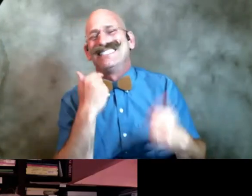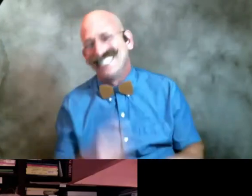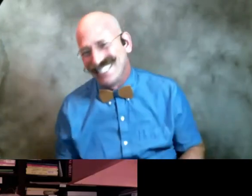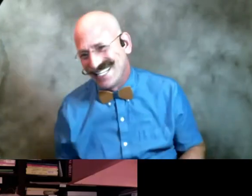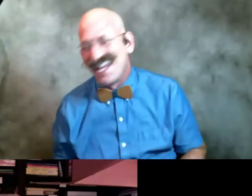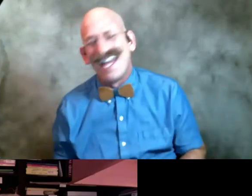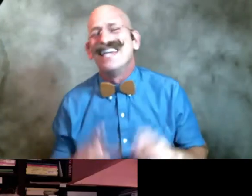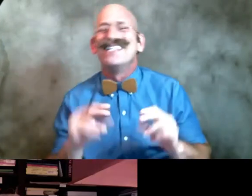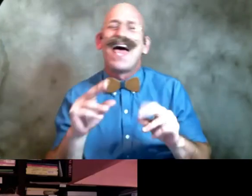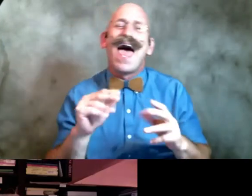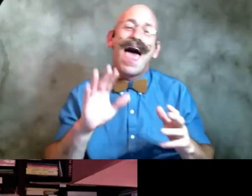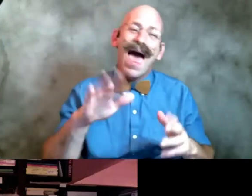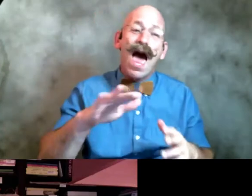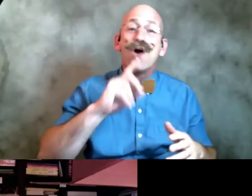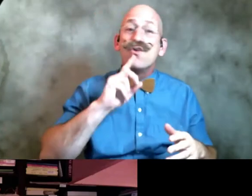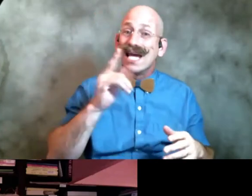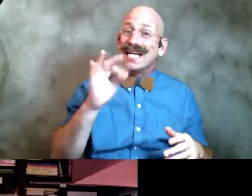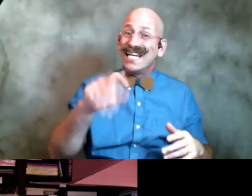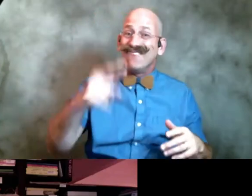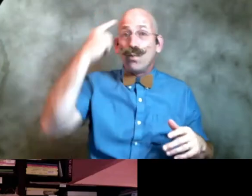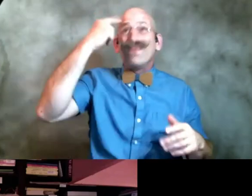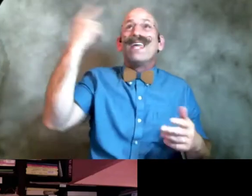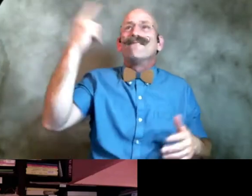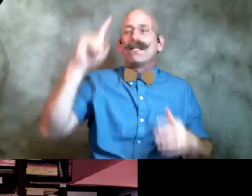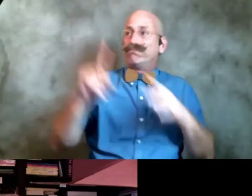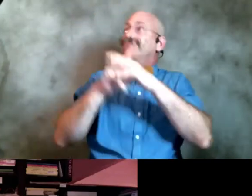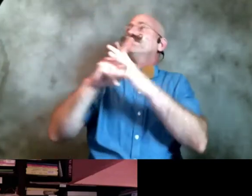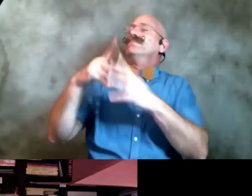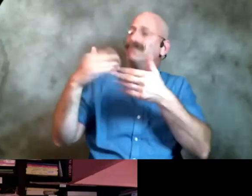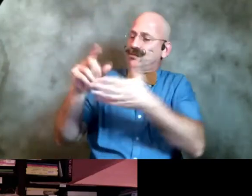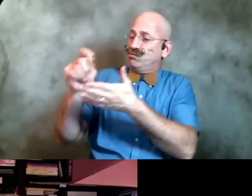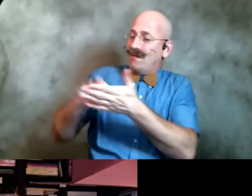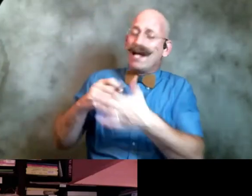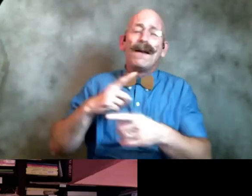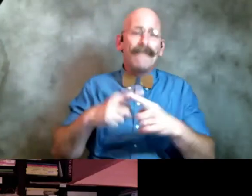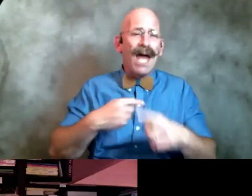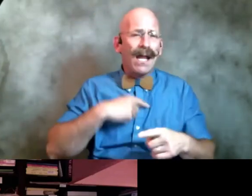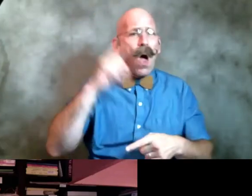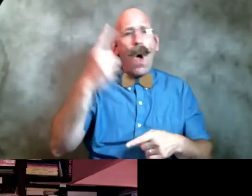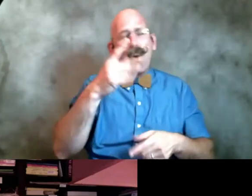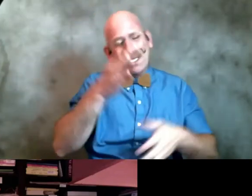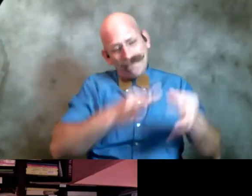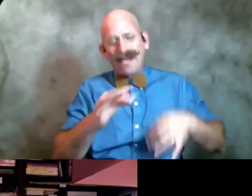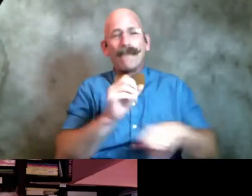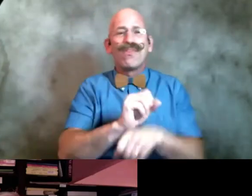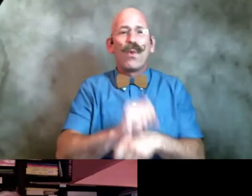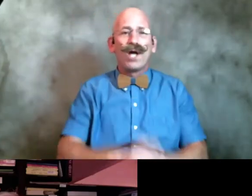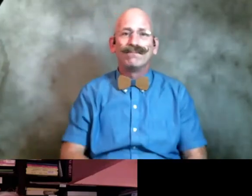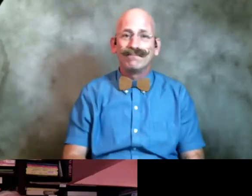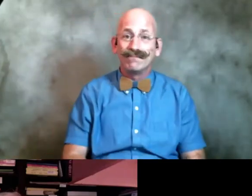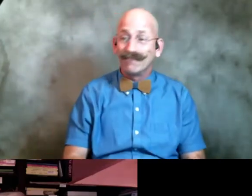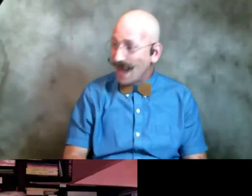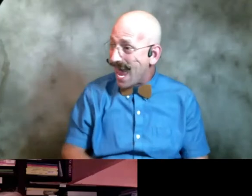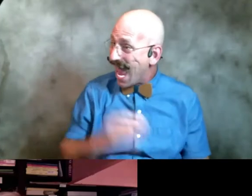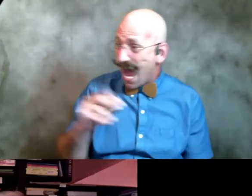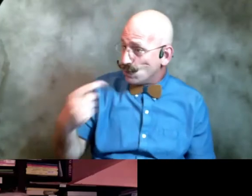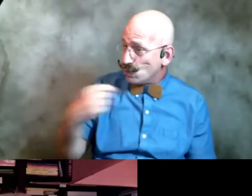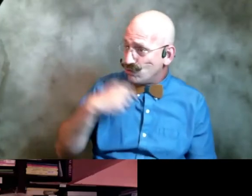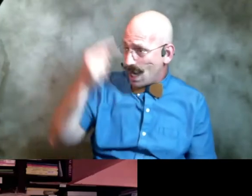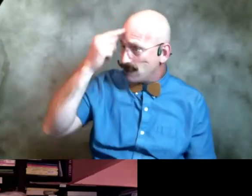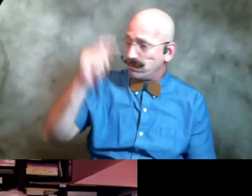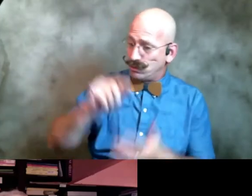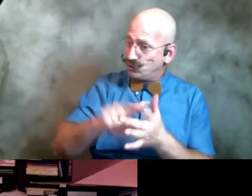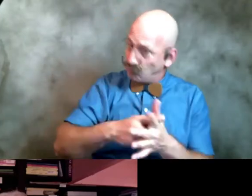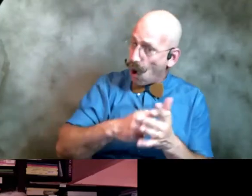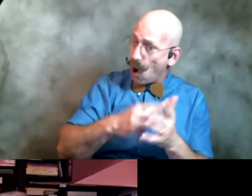um you know if you think of something you gotta write it but i i make up the work later and you just fiddle a poem in your starter poem and